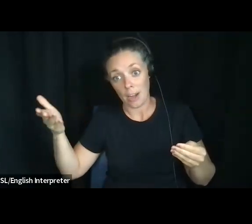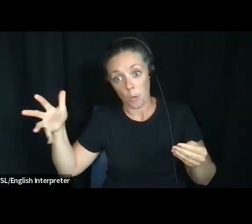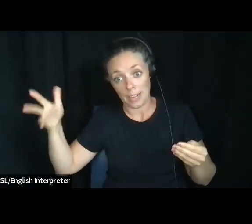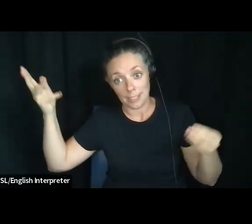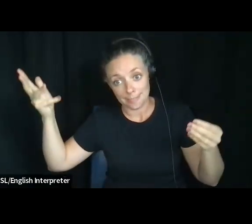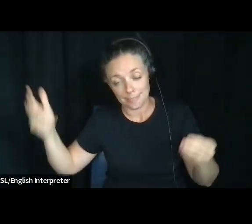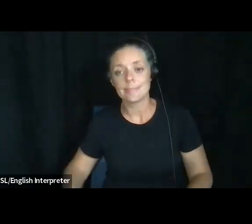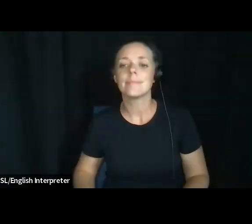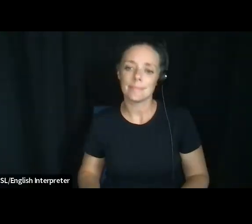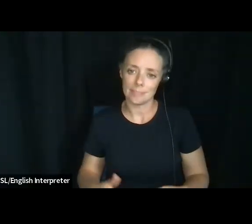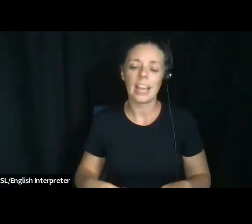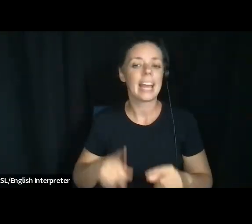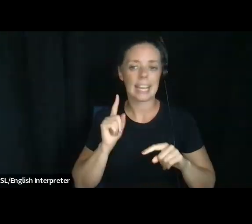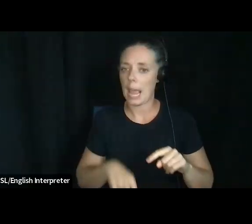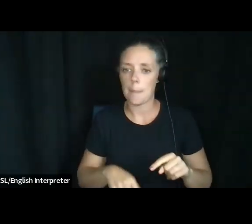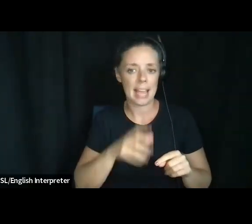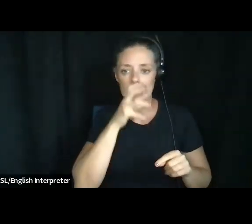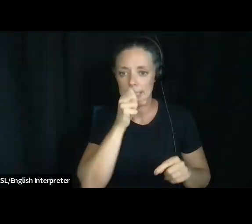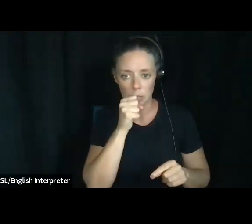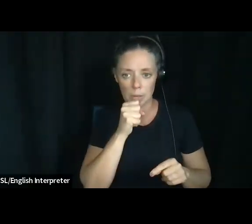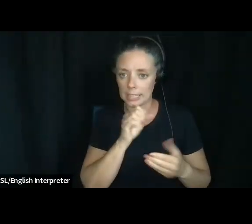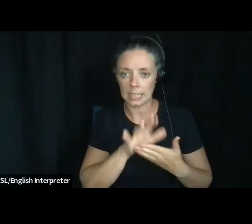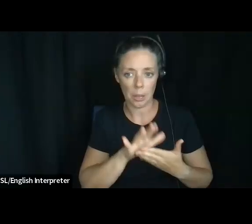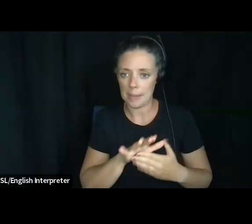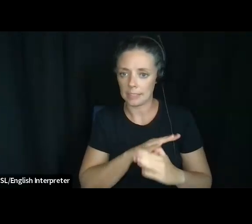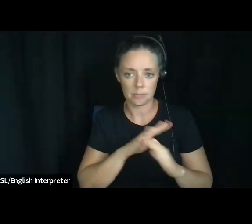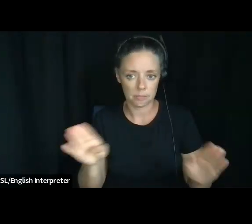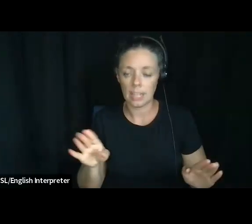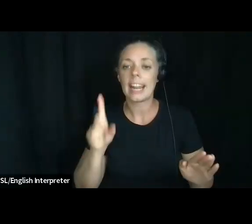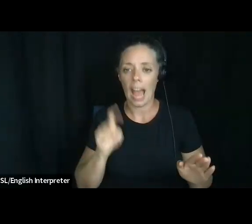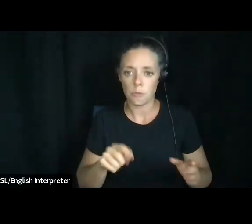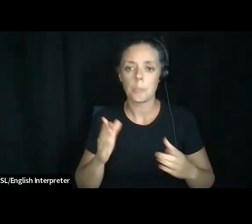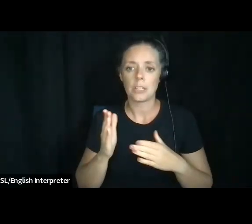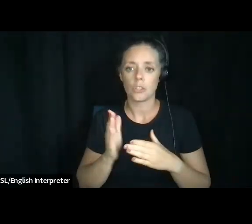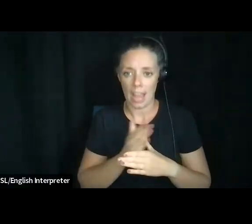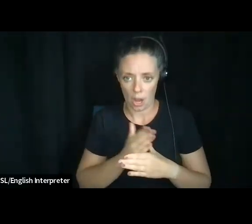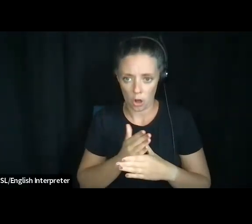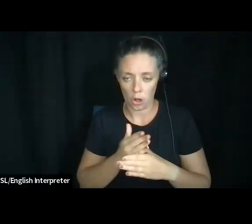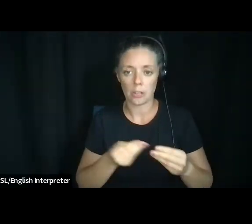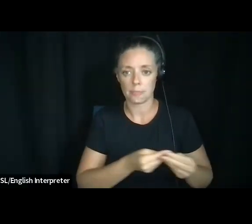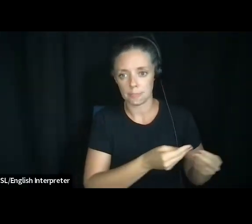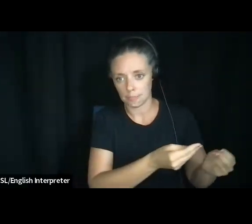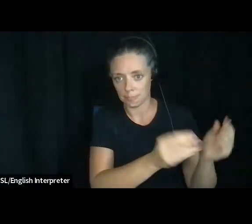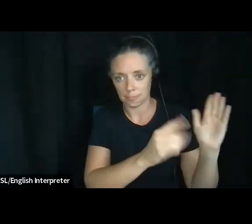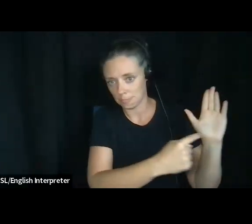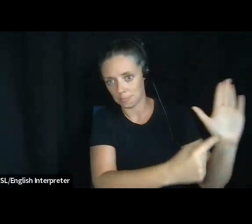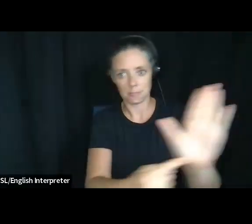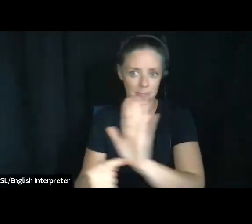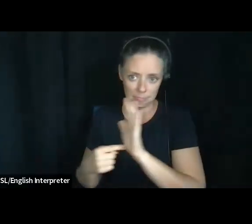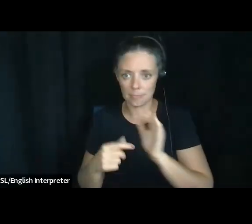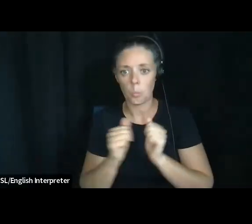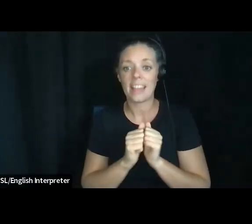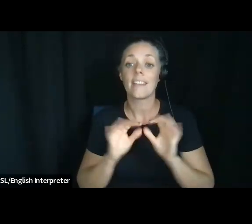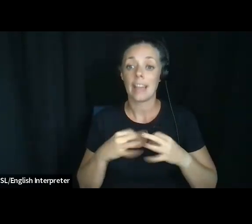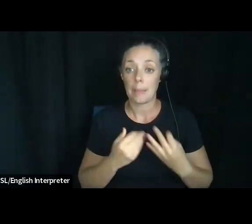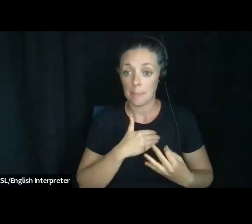this cannot be a secret document. This document has to be shared, has to be shared with family